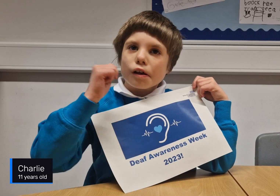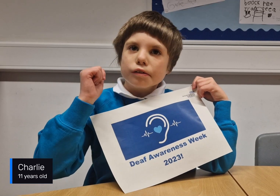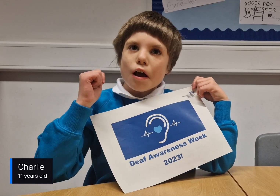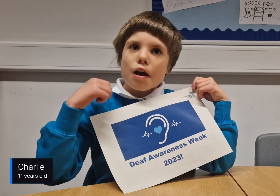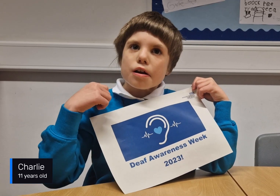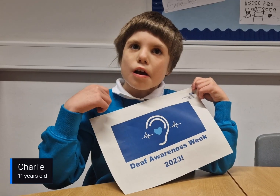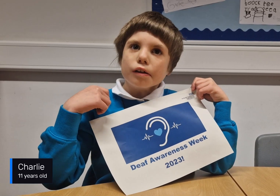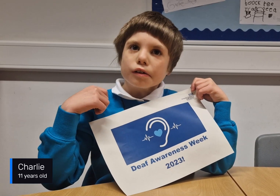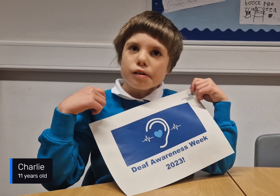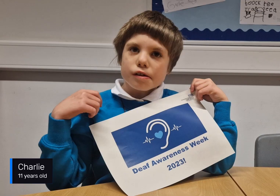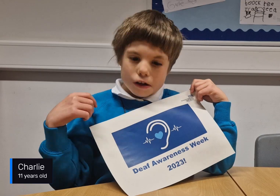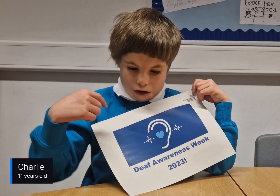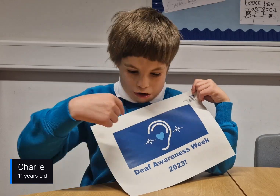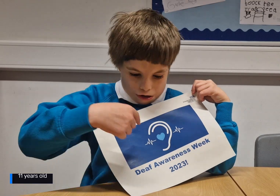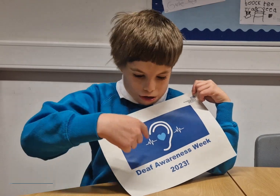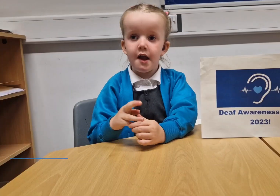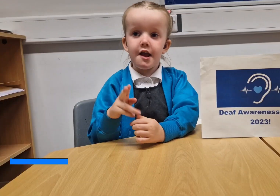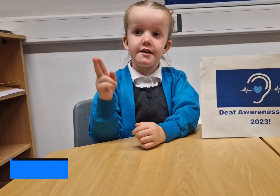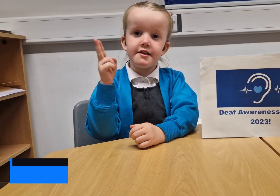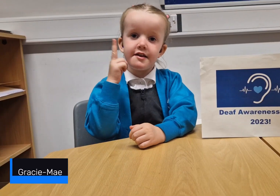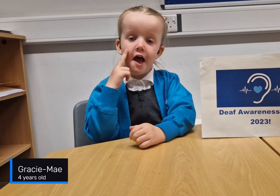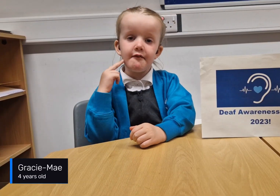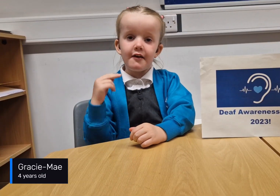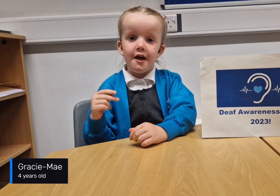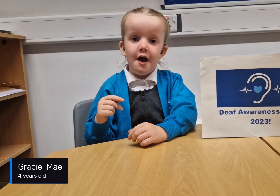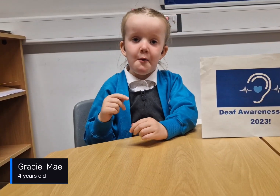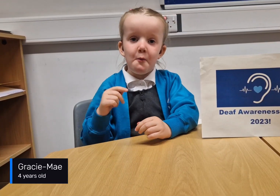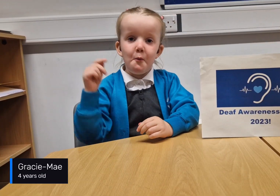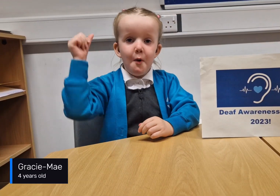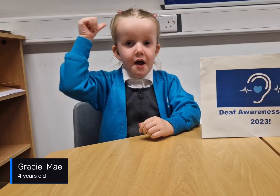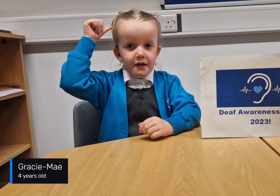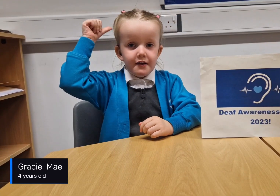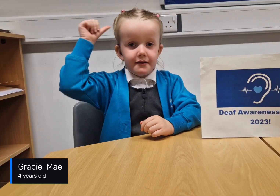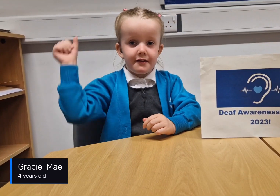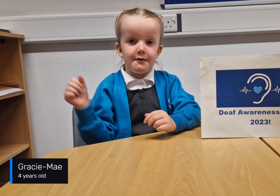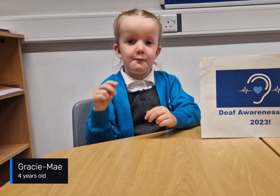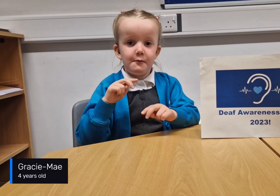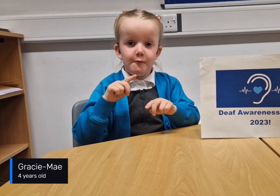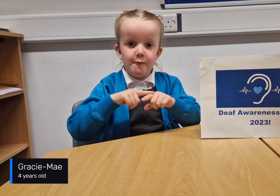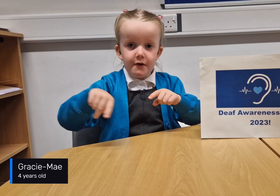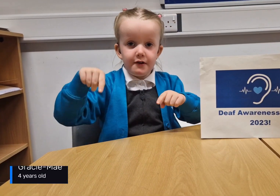Awareness Week. It's Death Awareness Week.